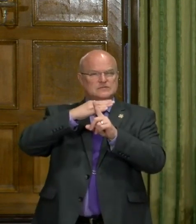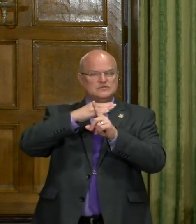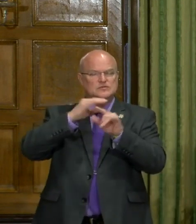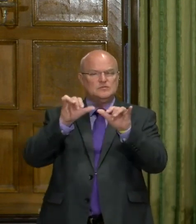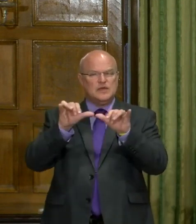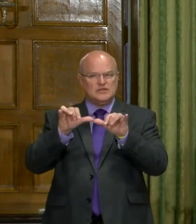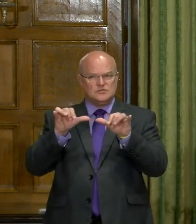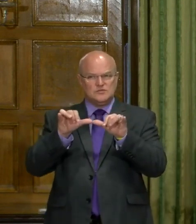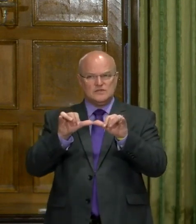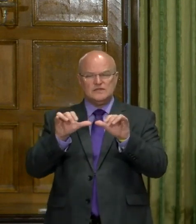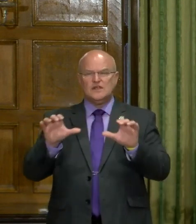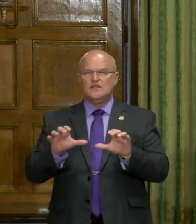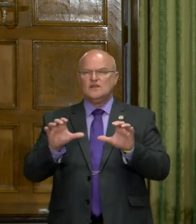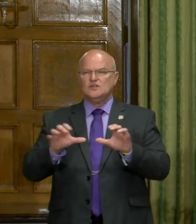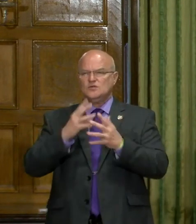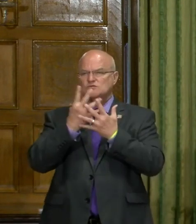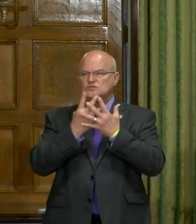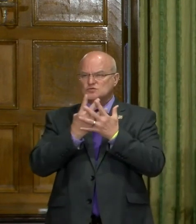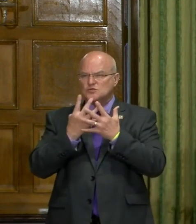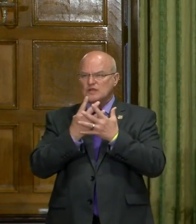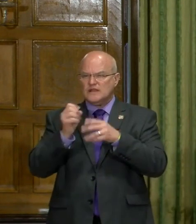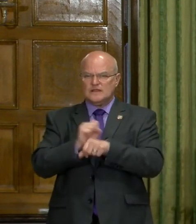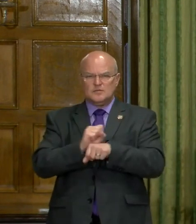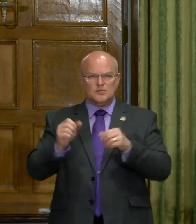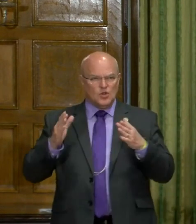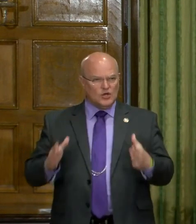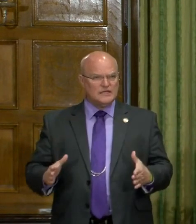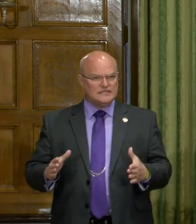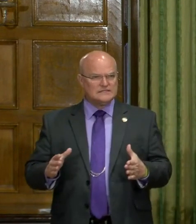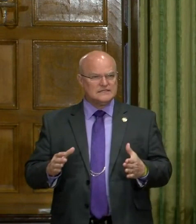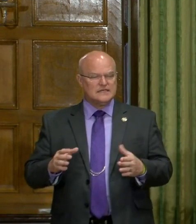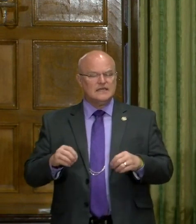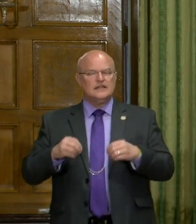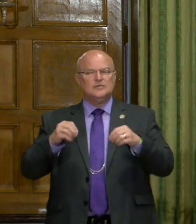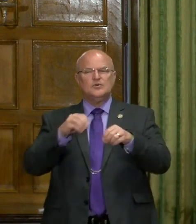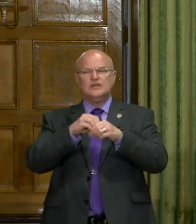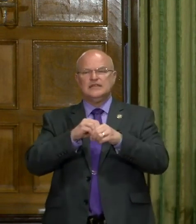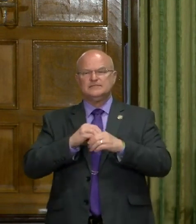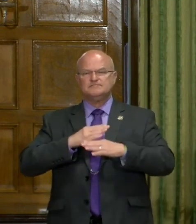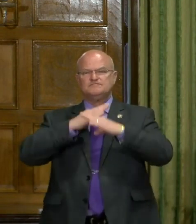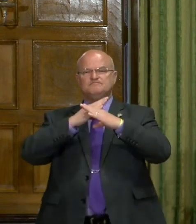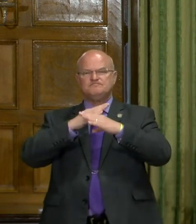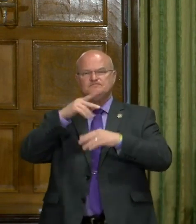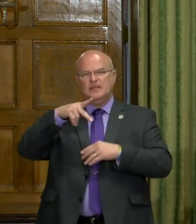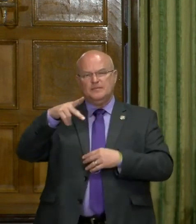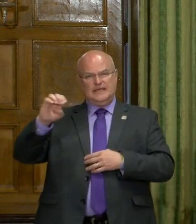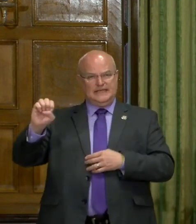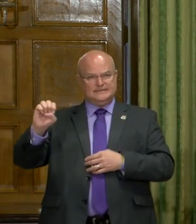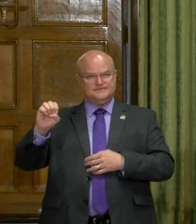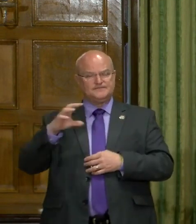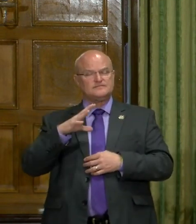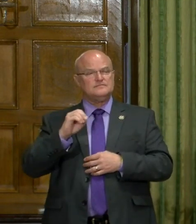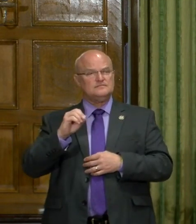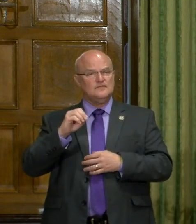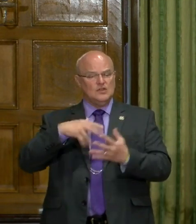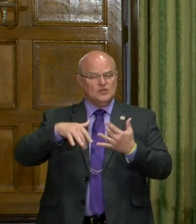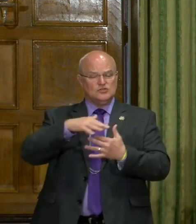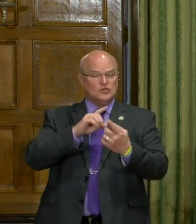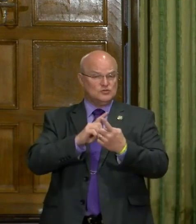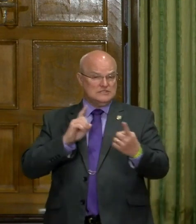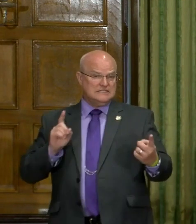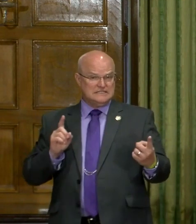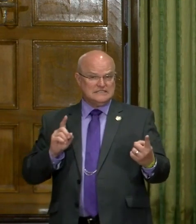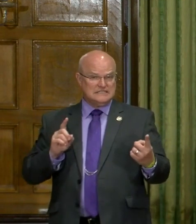uh, measurements. They're doing a screening of their employees. Uh, they're putting in their protective gear and, uh, the social